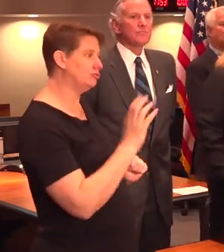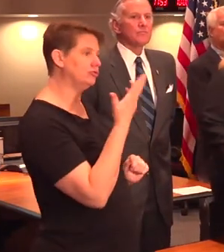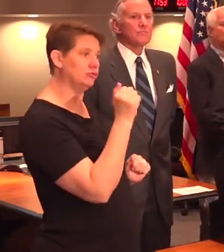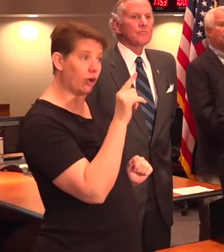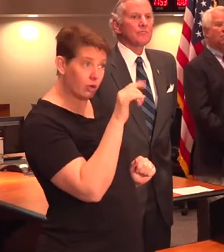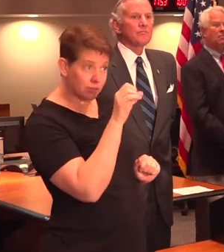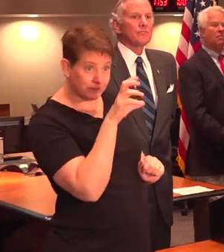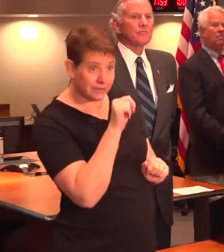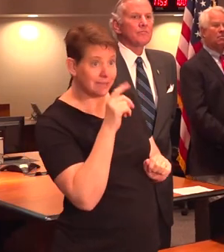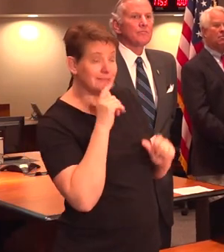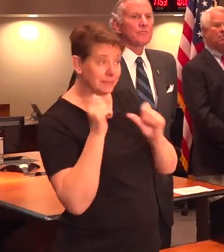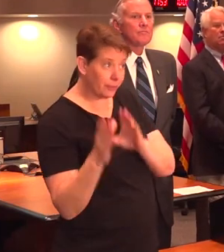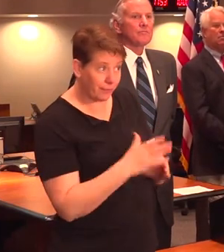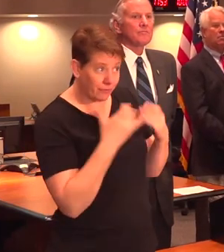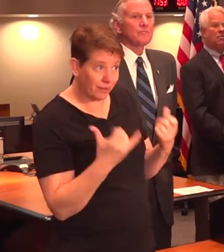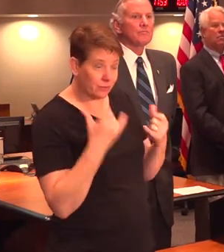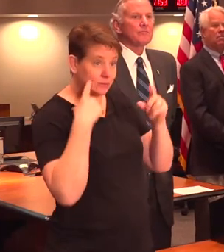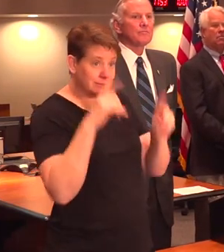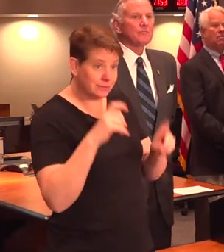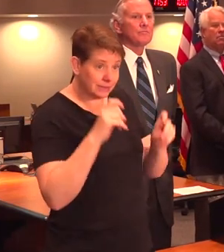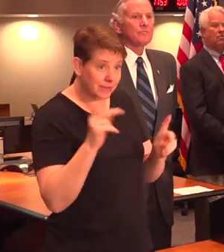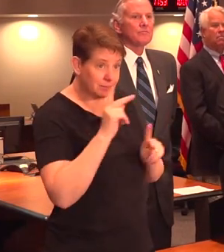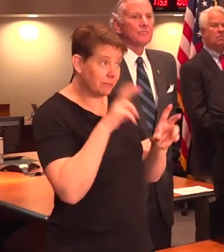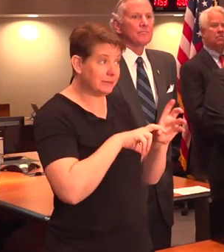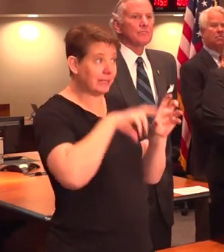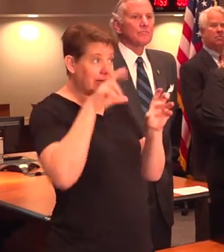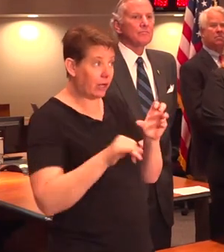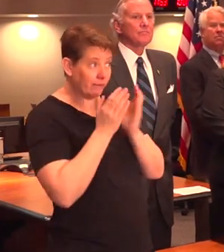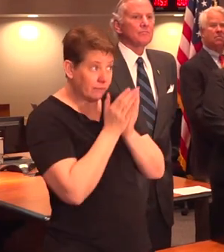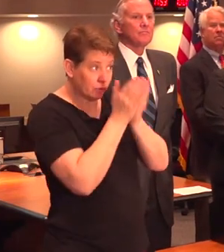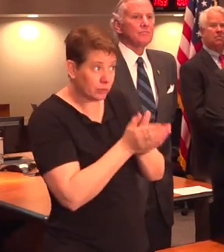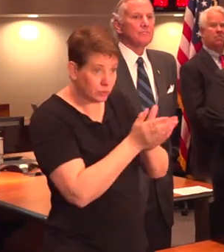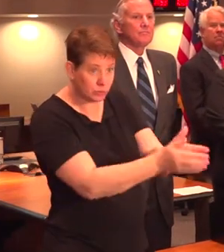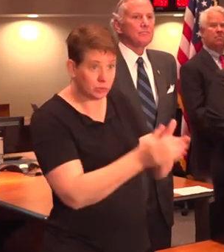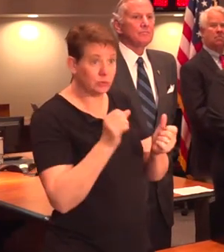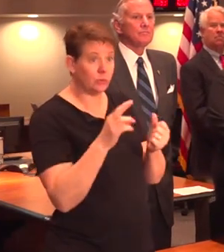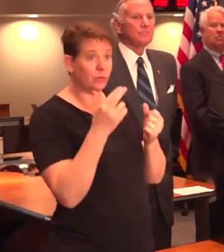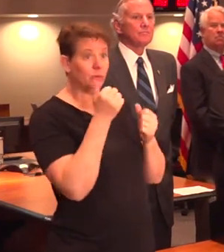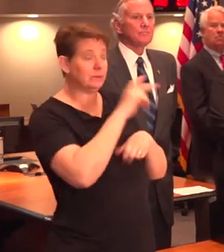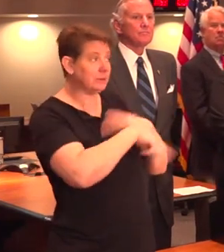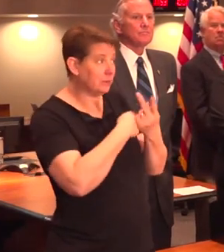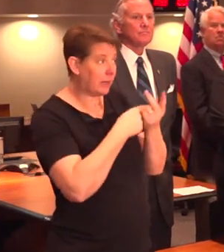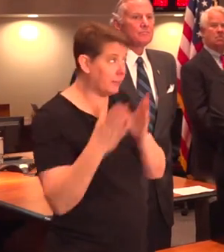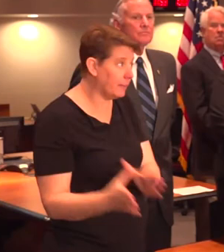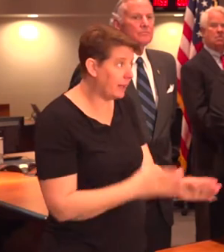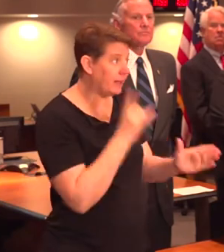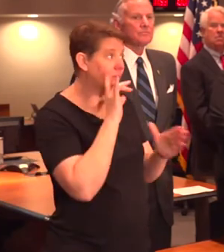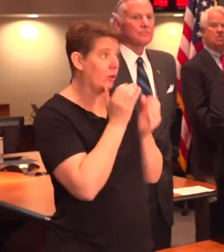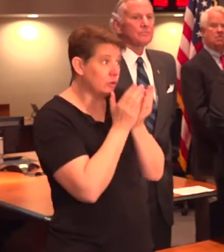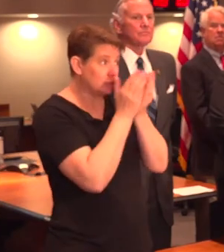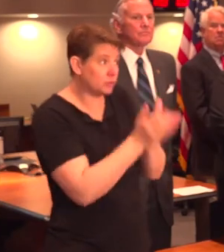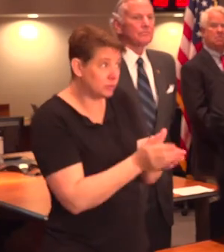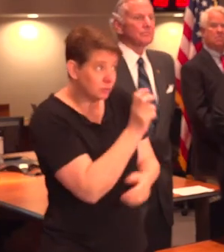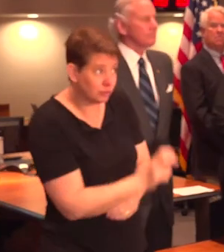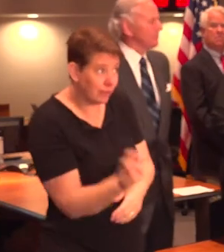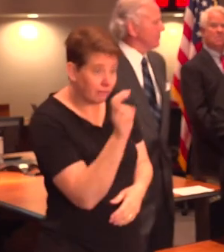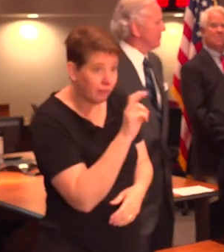is there a plan right now to test people as they get off of cruise ships or some sort of contingency plan related to cruise ship travel?